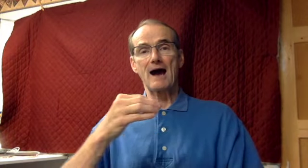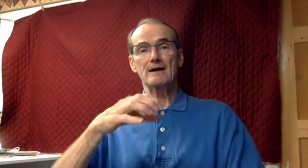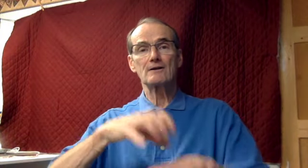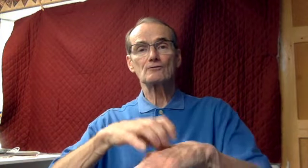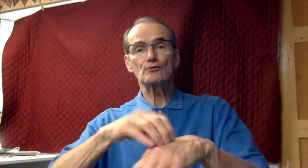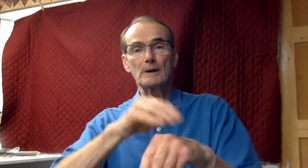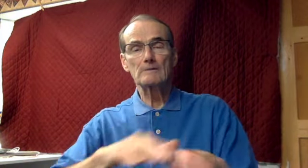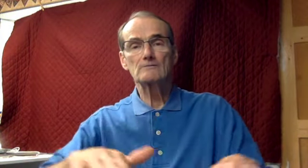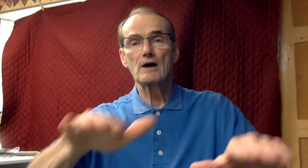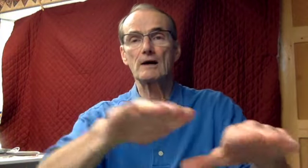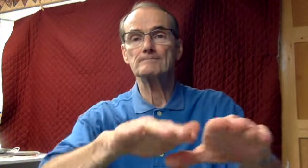vineyard